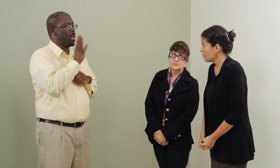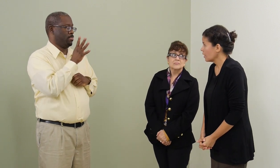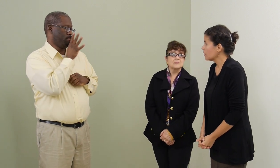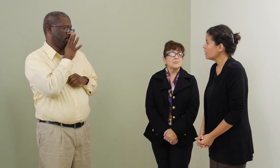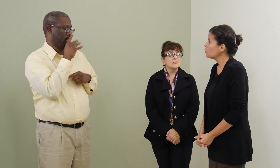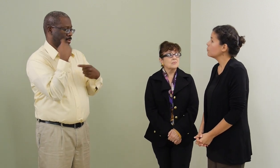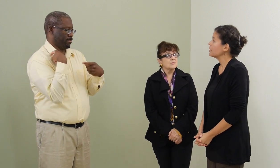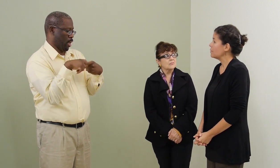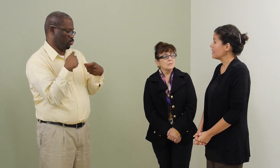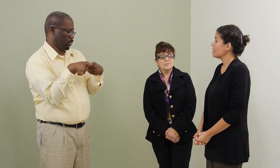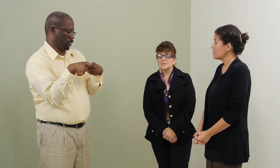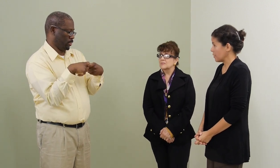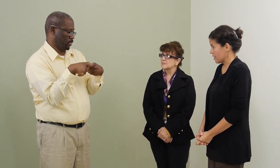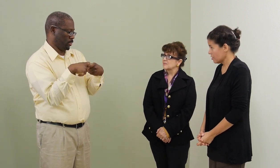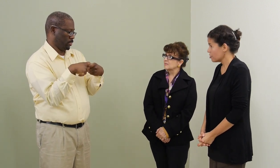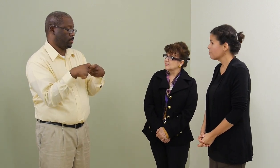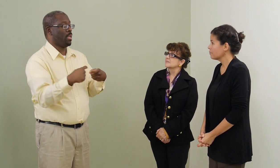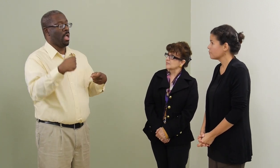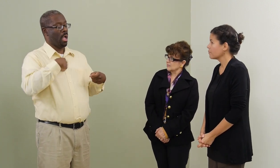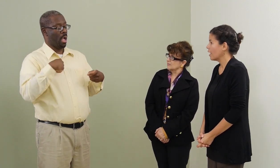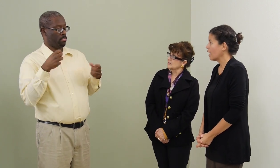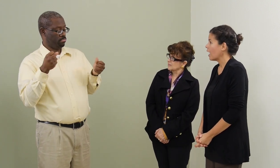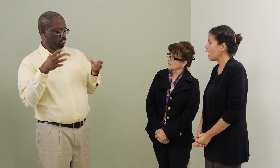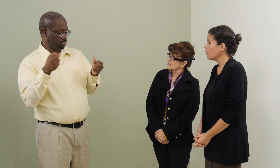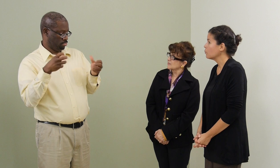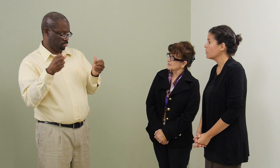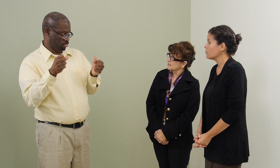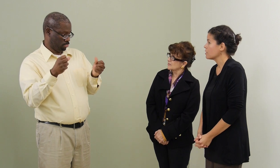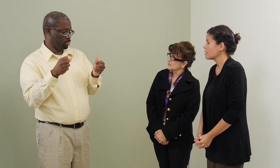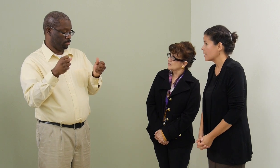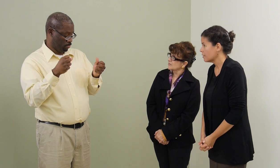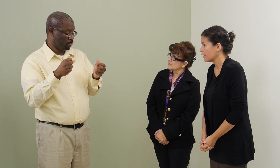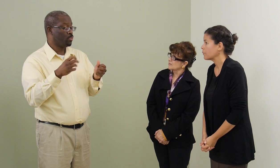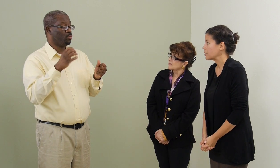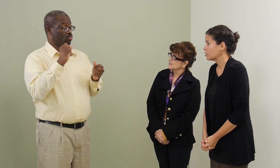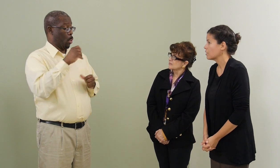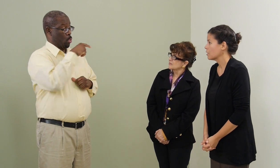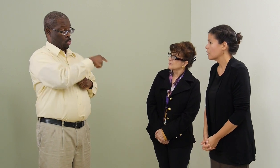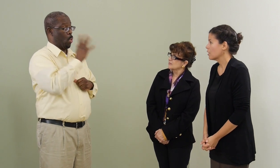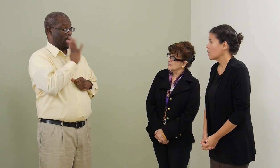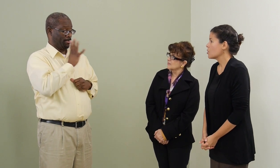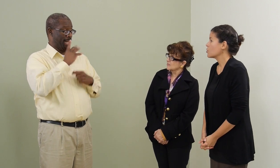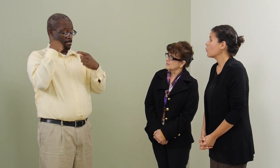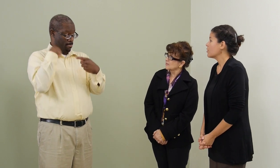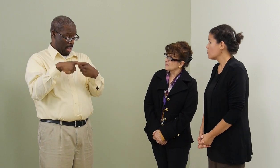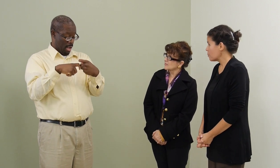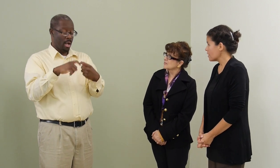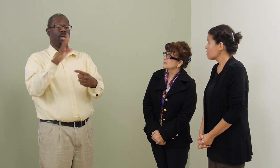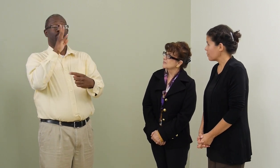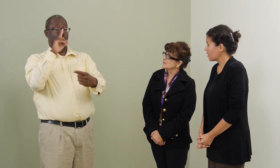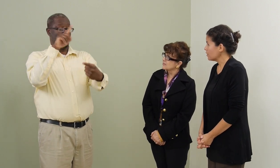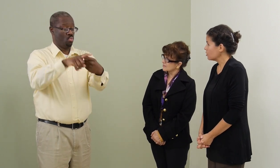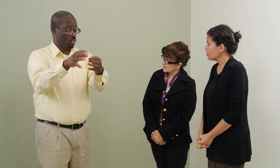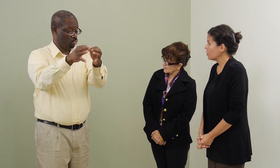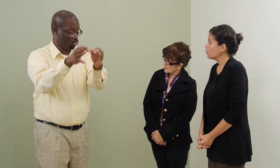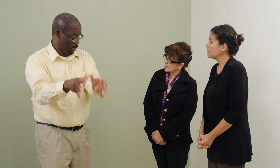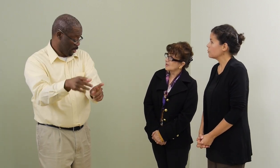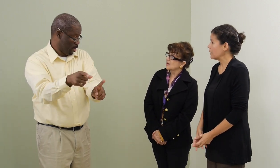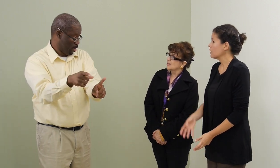Linda will be speaking in Spanish, and I will be using sign language. So when you speak in Spanish, you'll be speaking